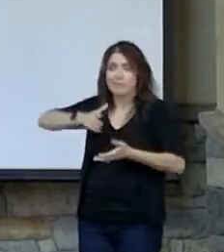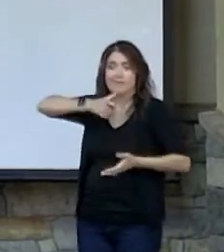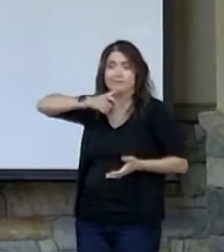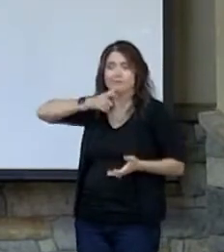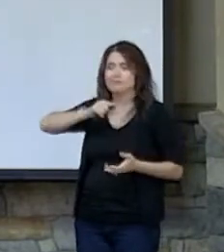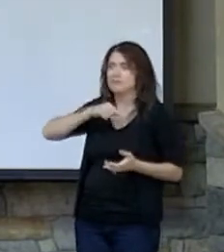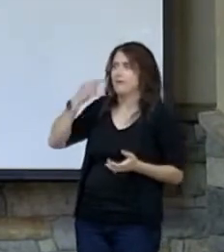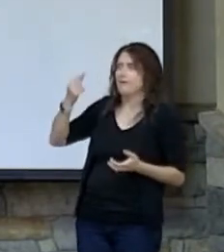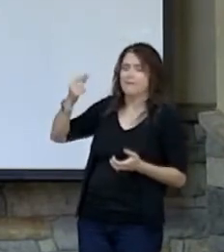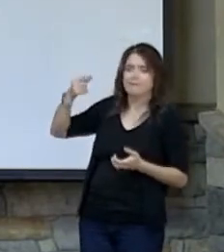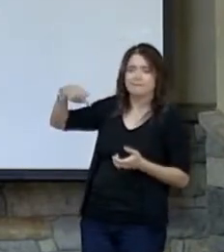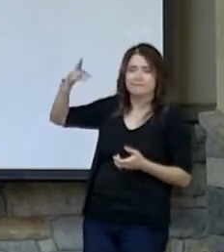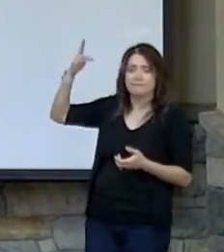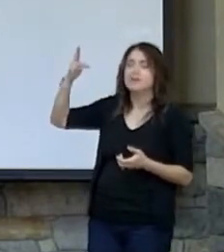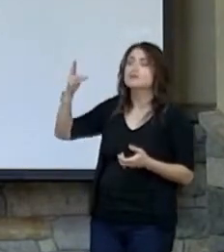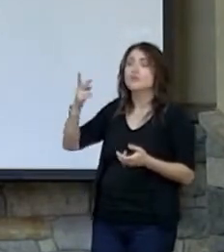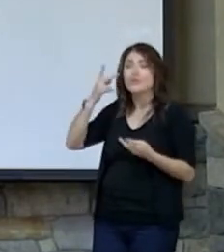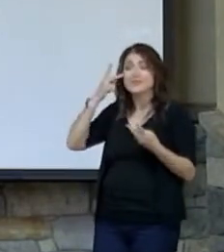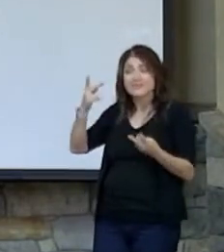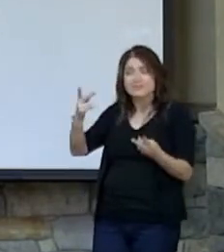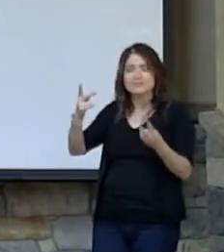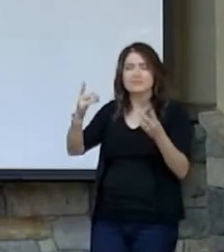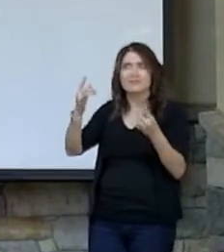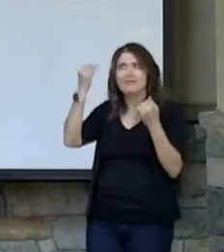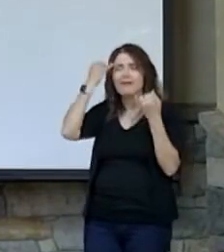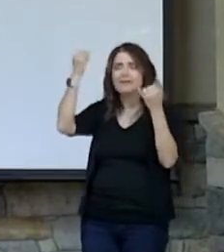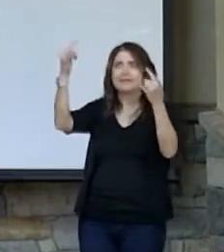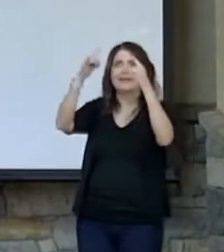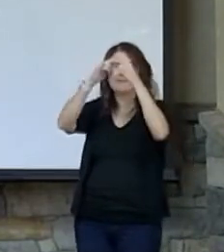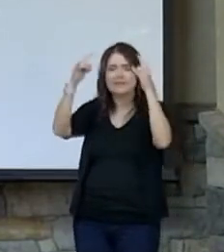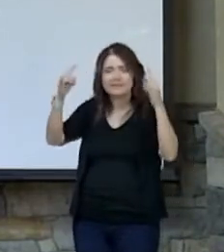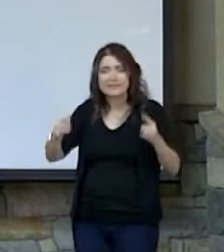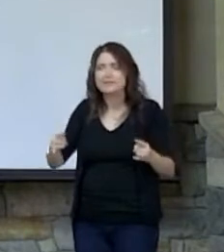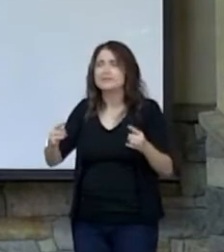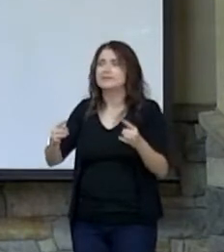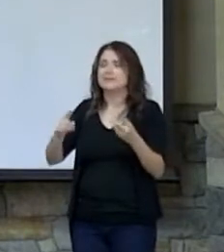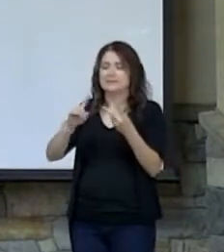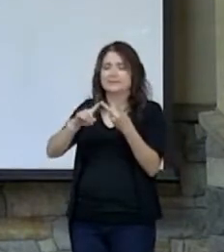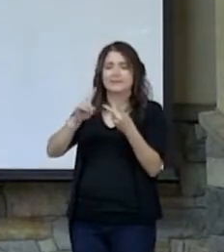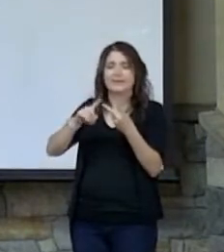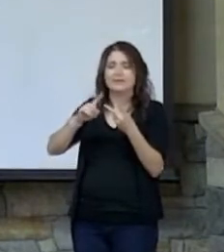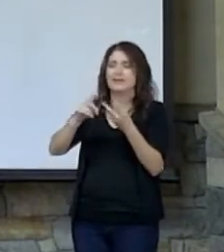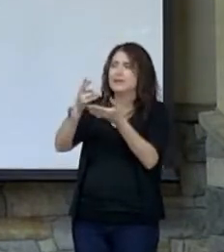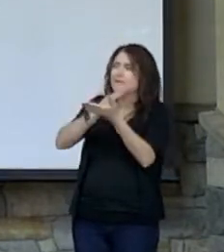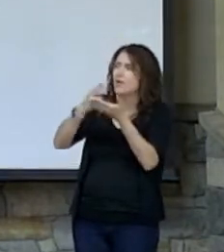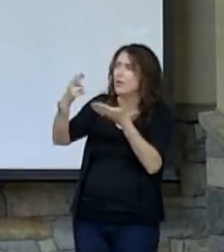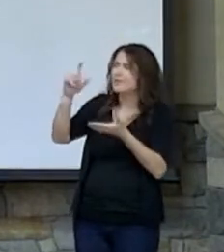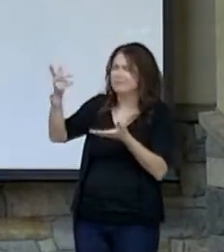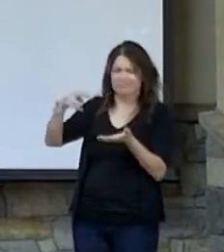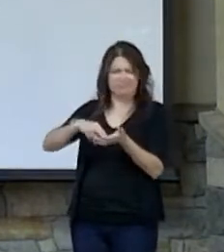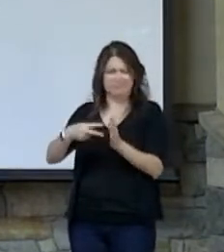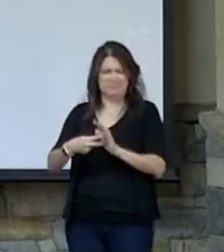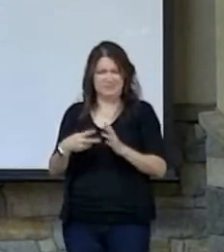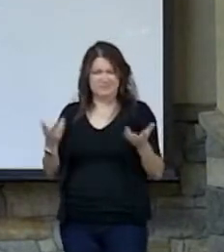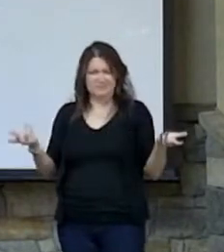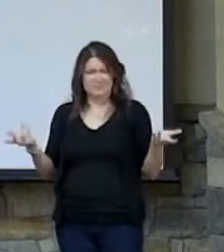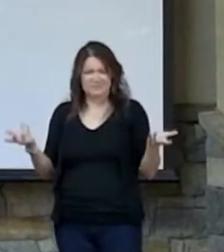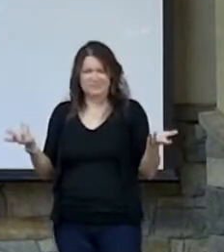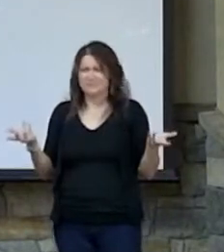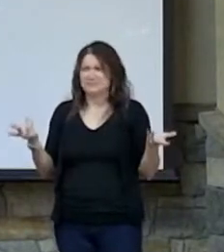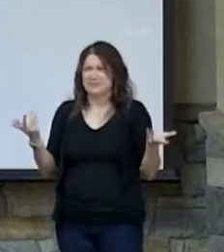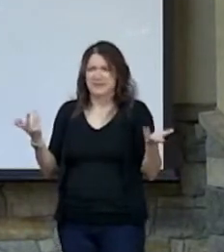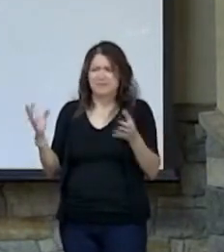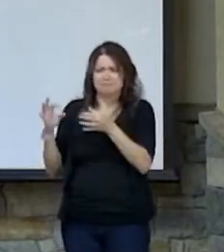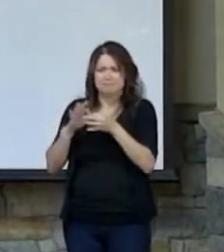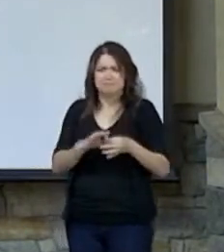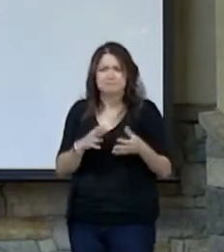see this idea of a tent, and then we see the idea of a holy hill. What does that mean? What does that have reference